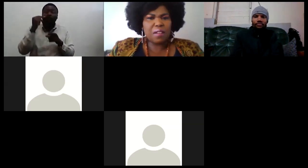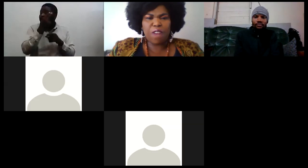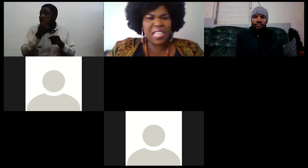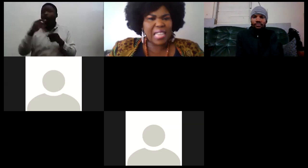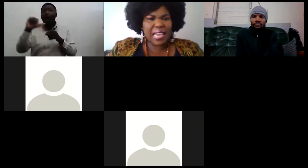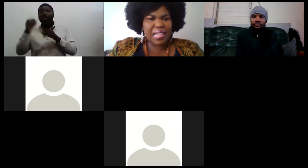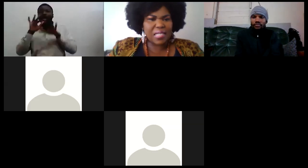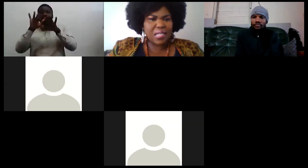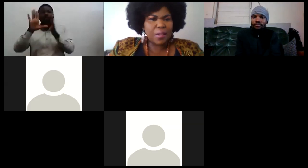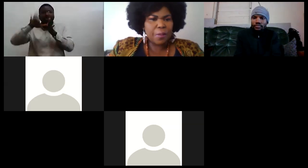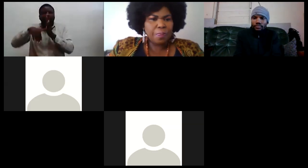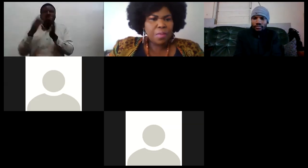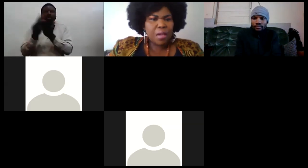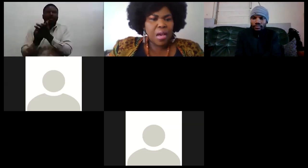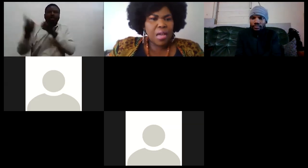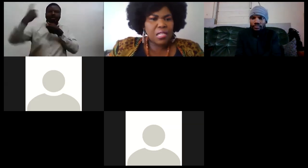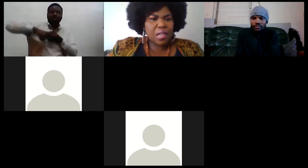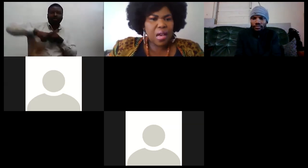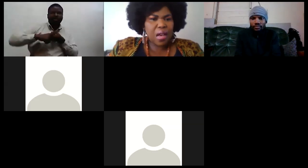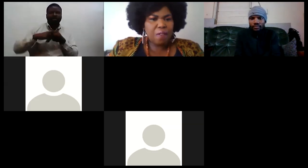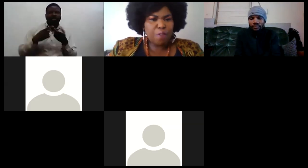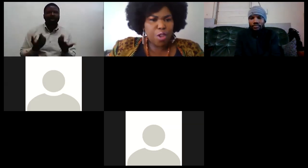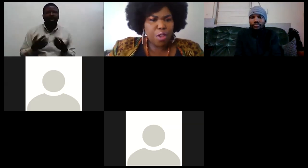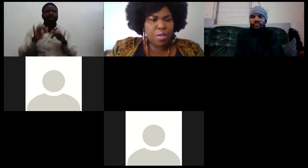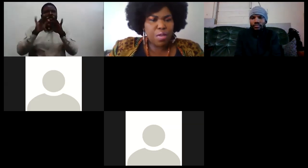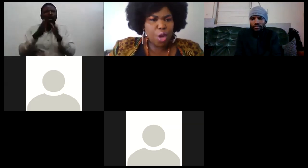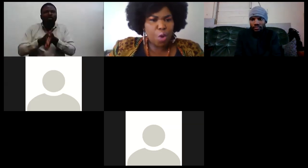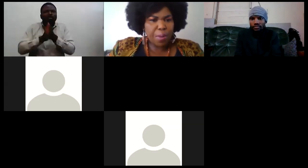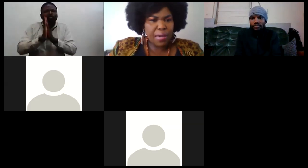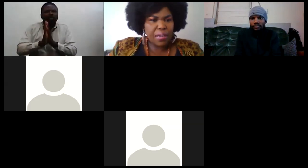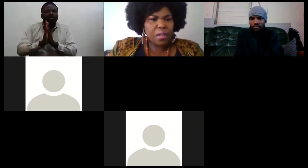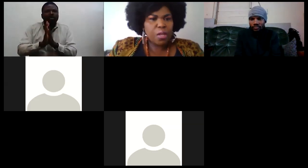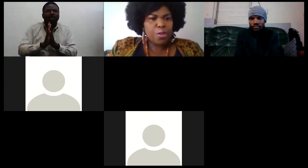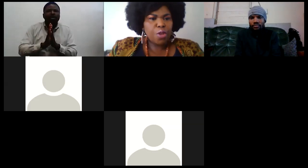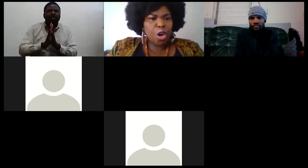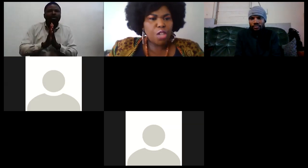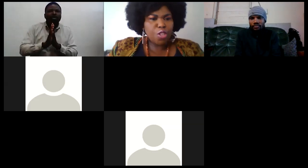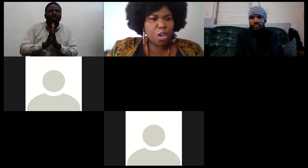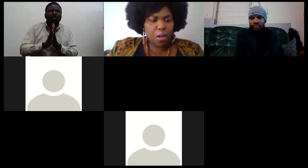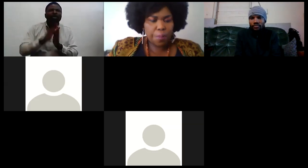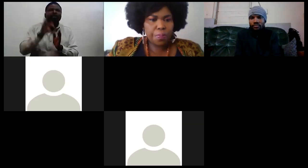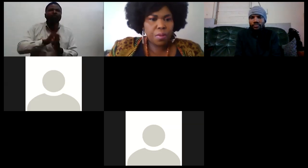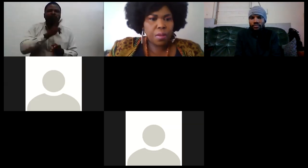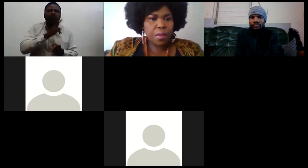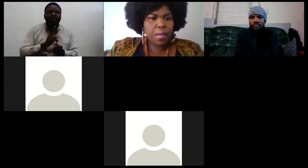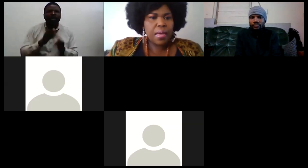for a second uh just uh voyo you can open your audio